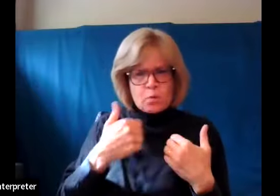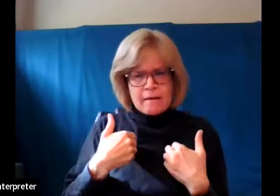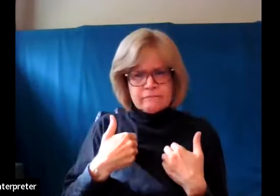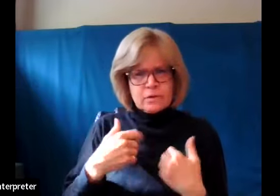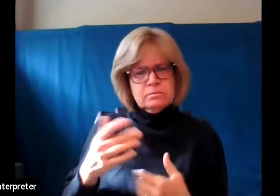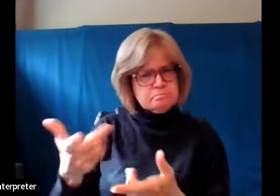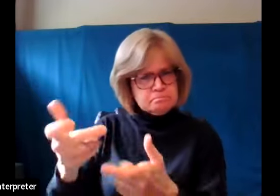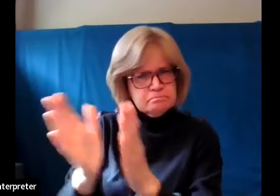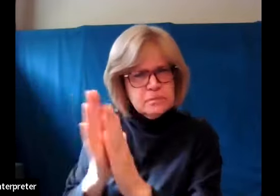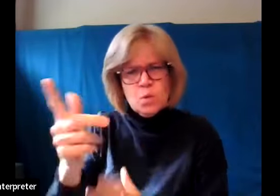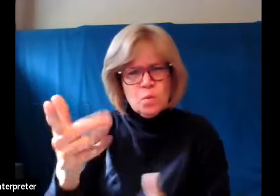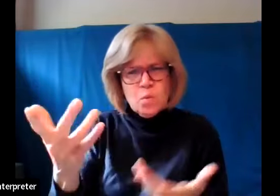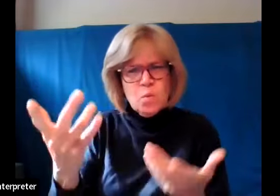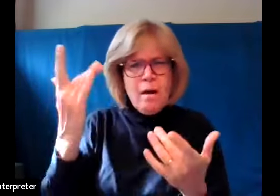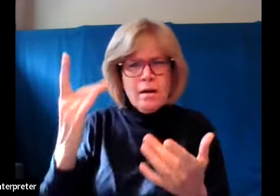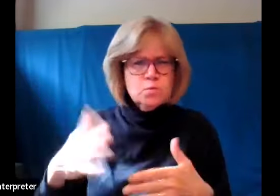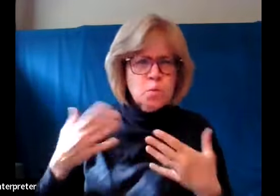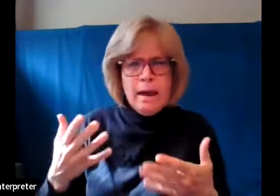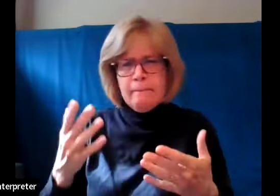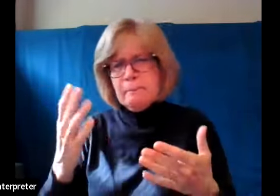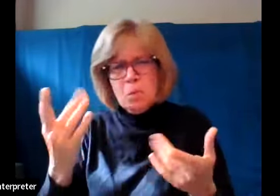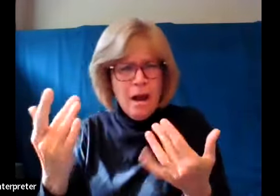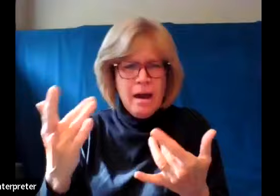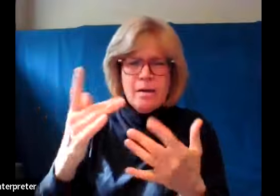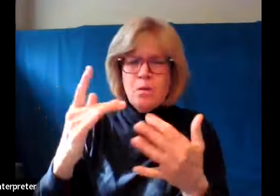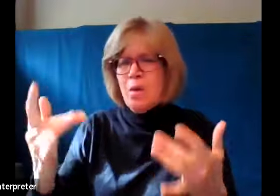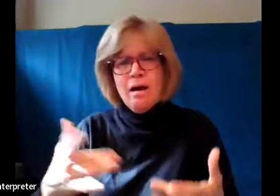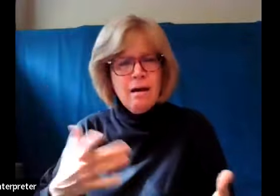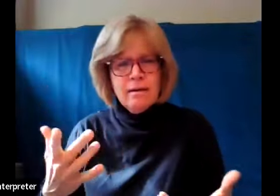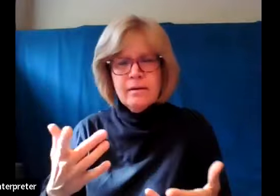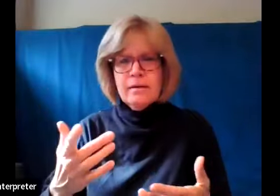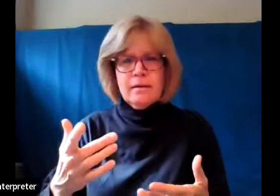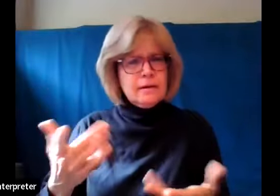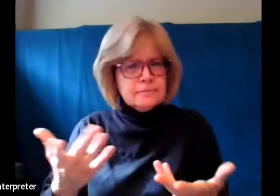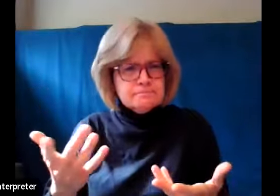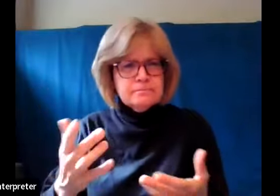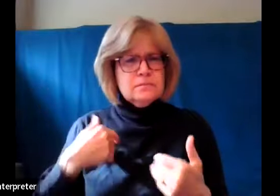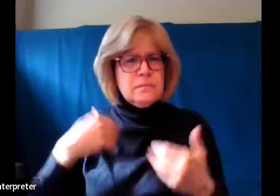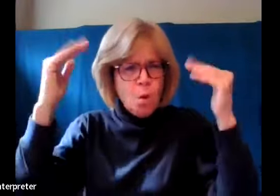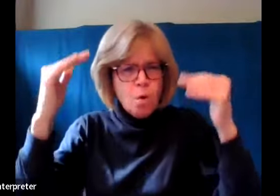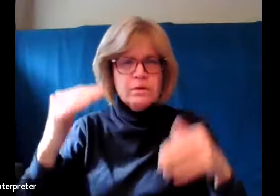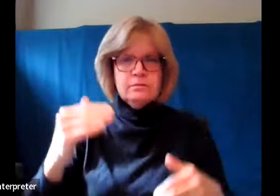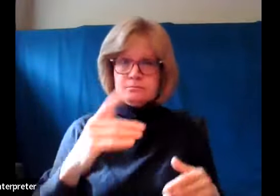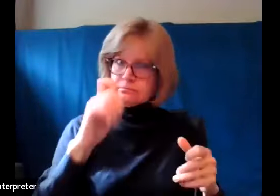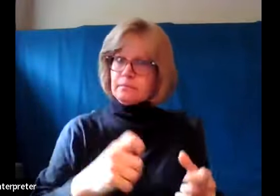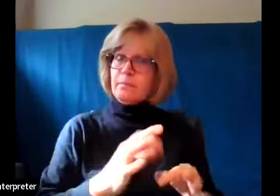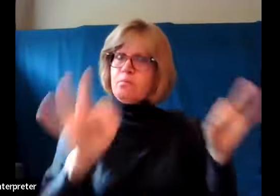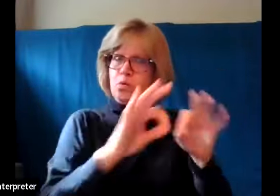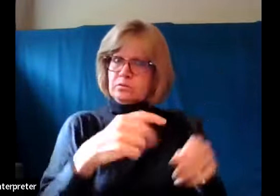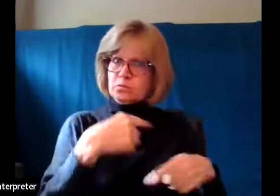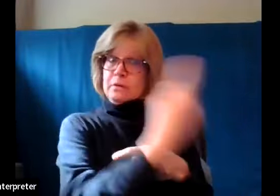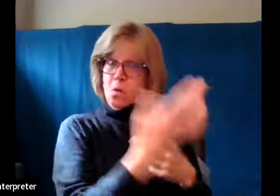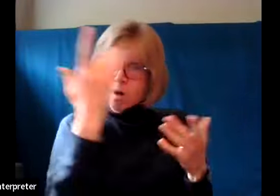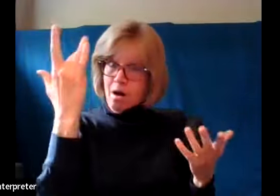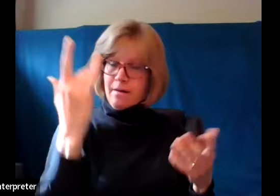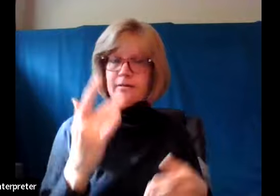with them our experience in God and Jesus. The United Methodist Church believes witness is important because